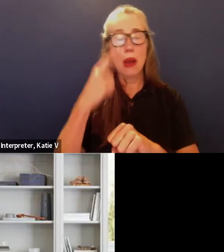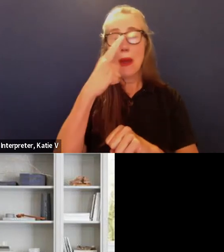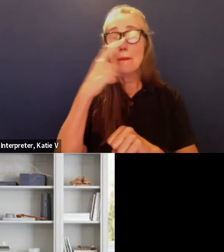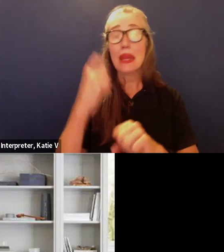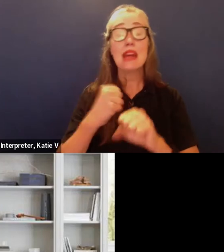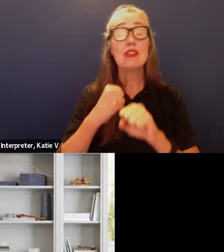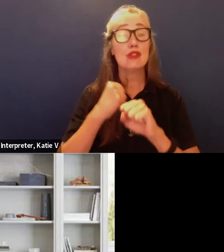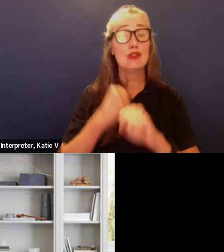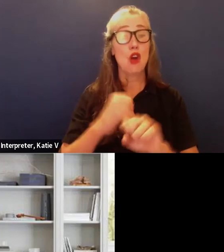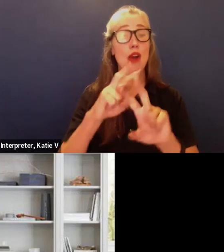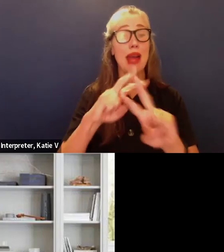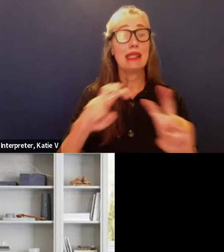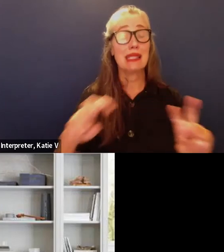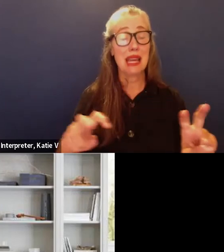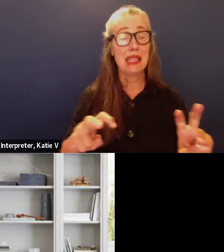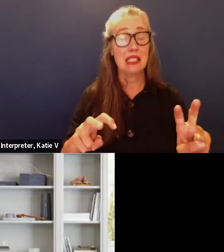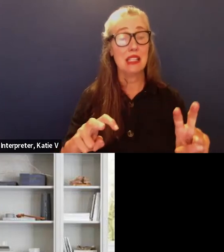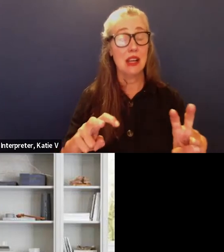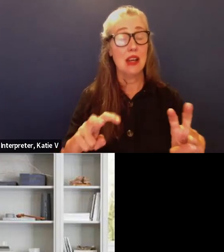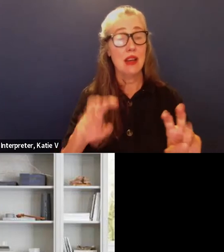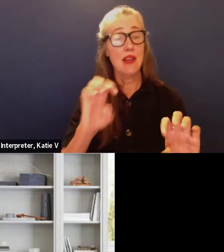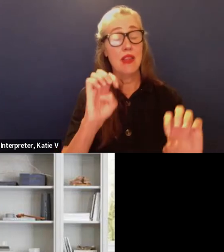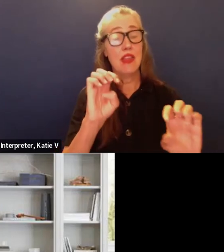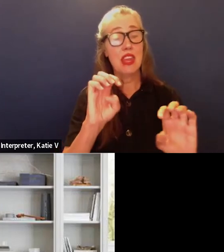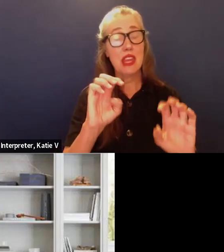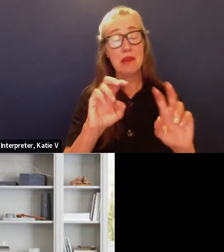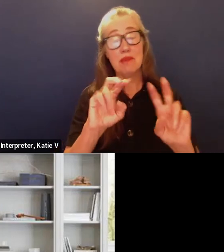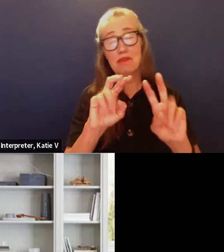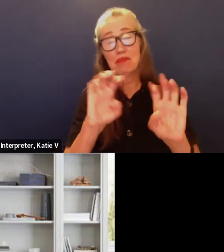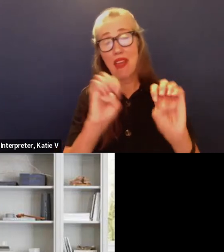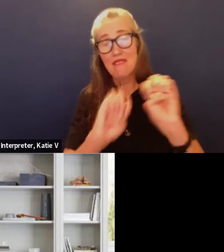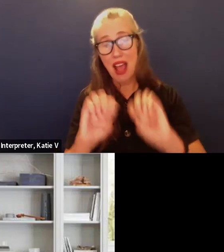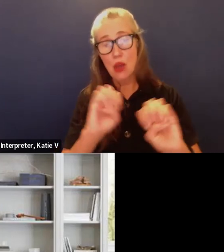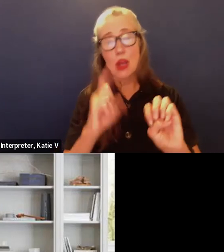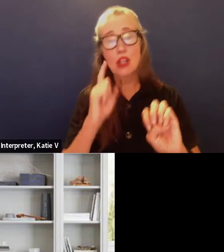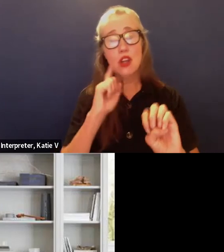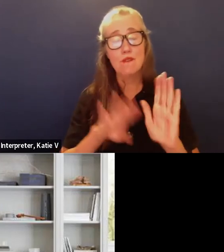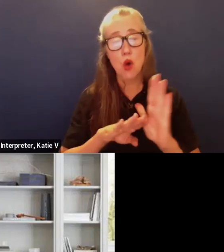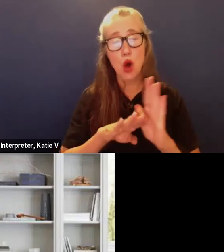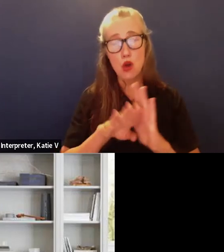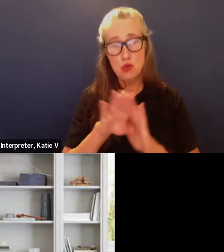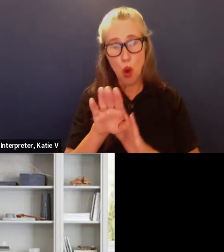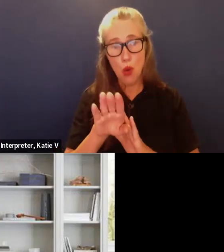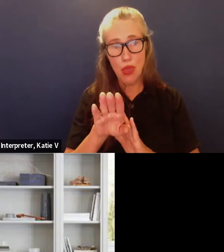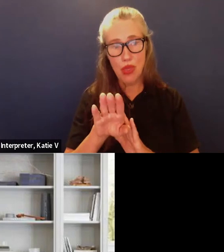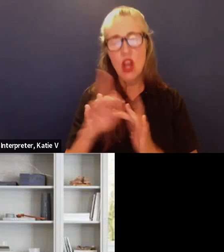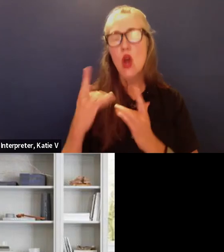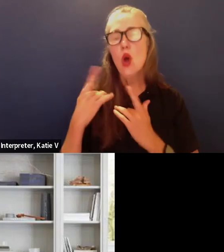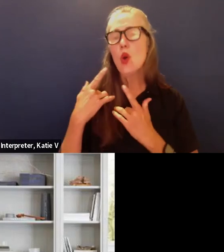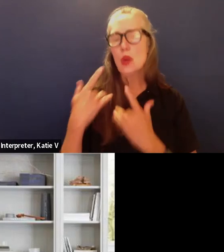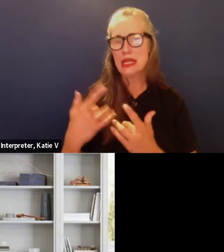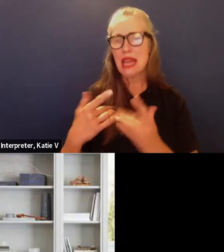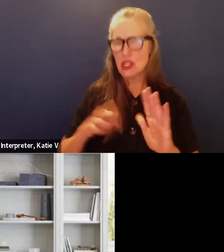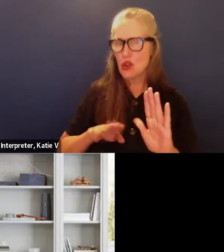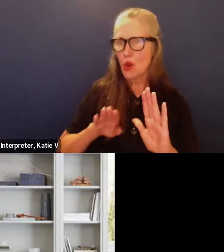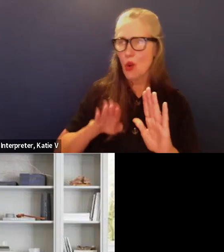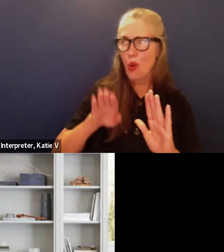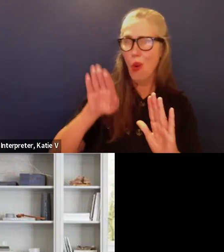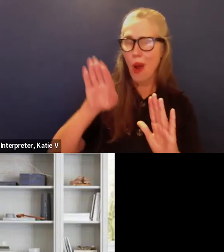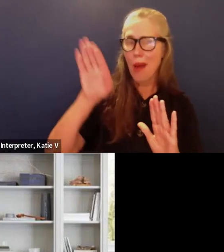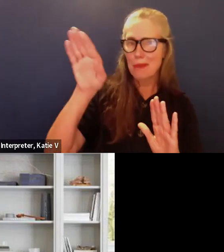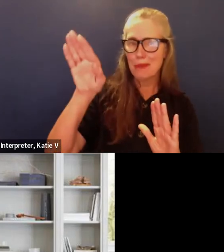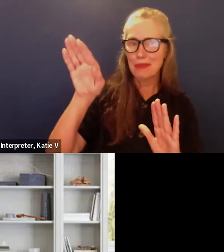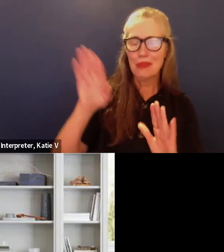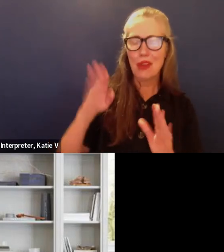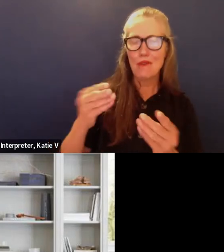growth so um there and that's pretty resilient like i say we tend to go up in our property values